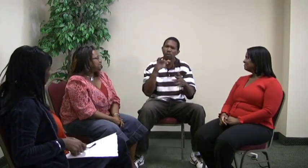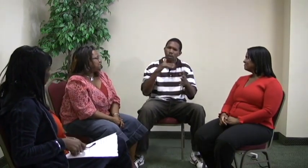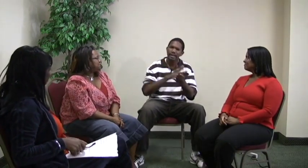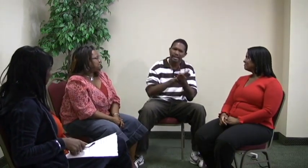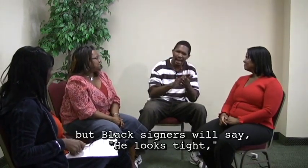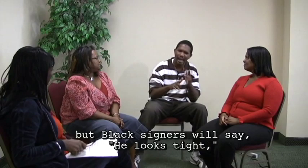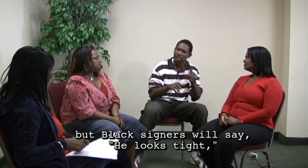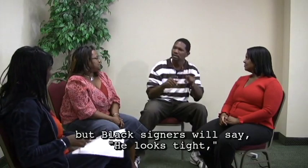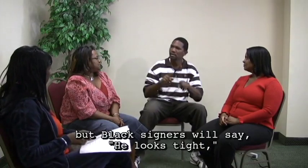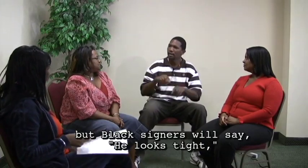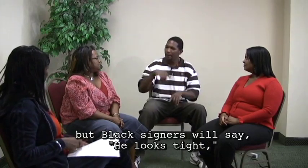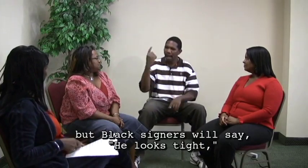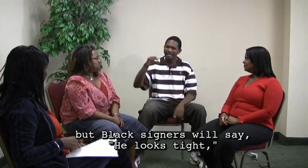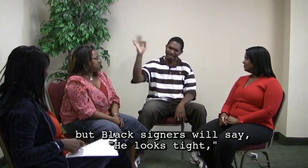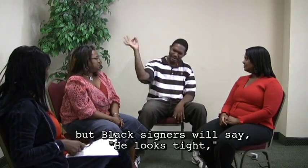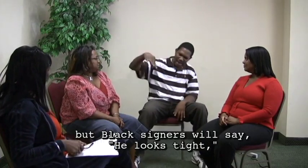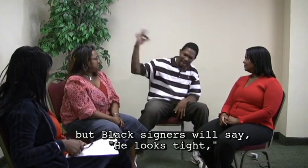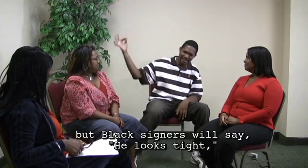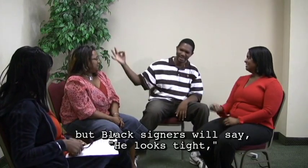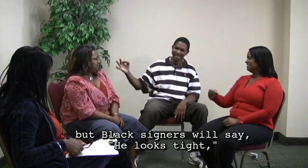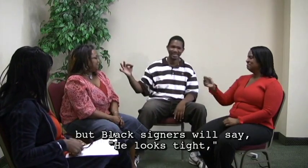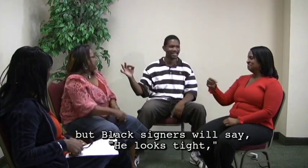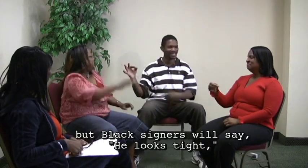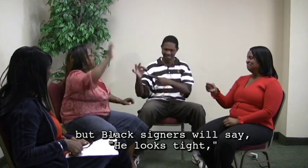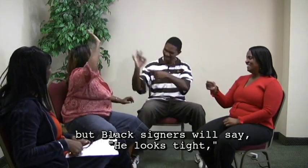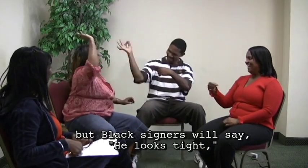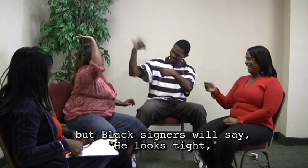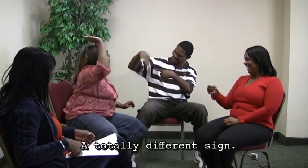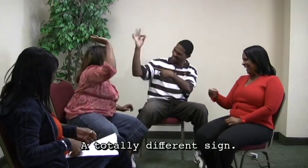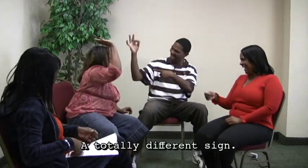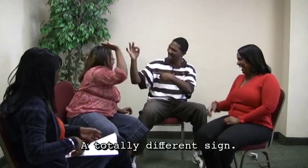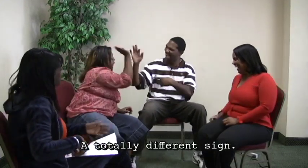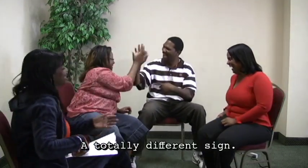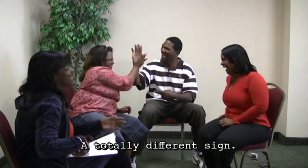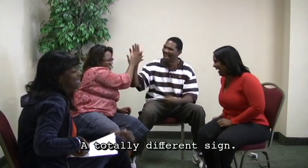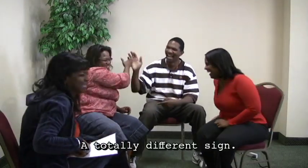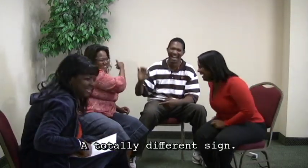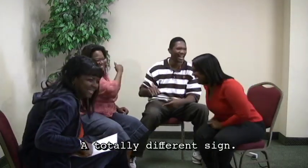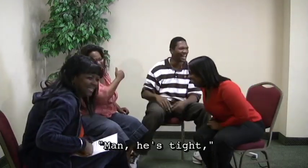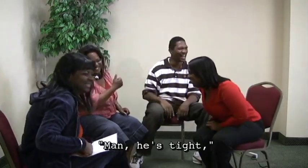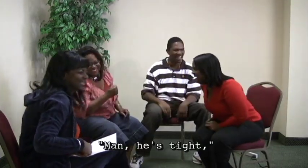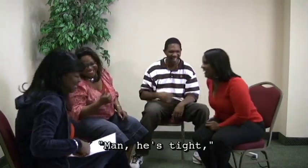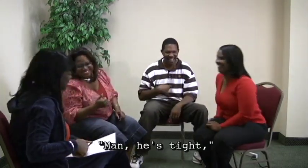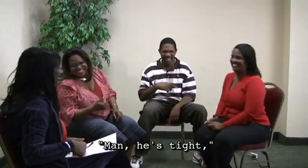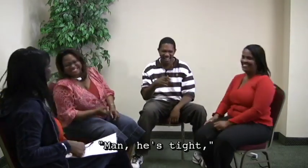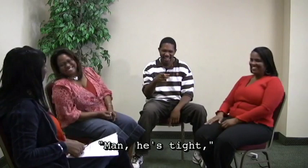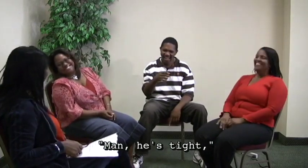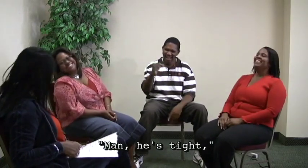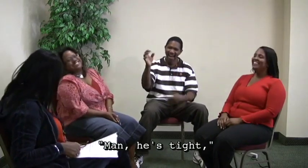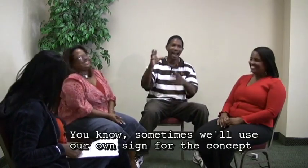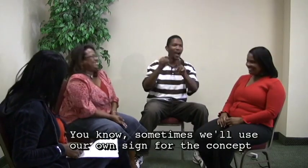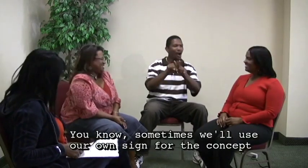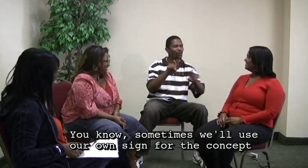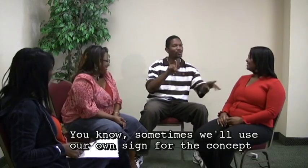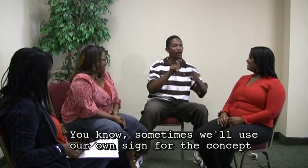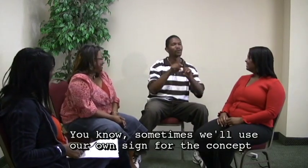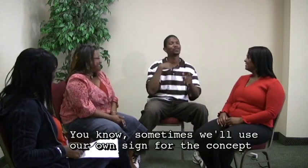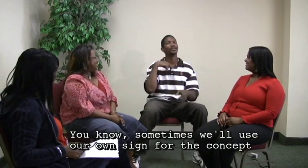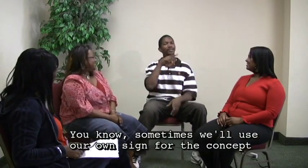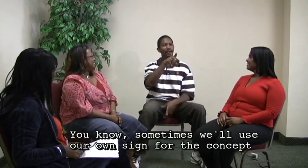nice, but black signers will say, he looks tight. Totally different sign. Right. He's tight. You know, sometimes we'll use our own sign for